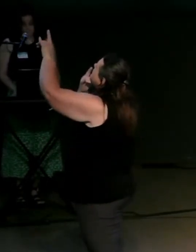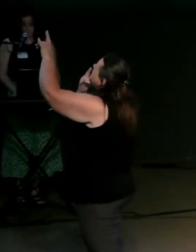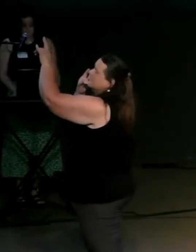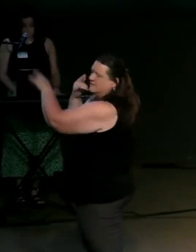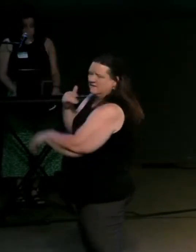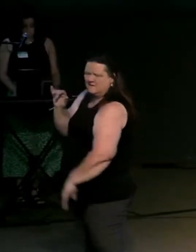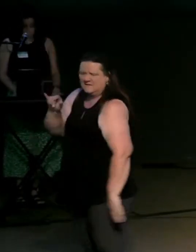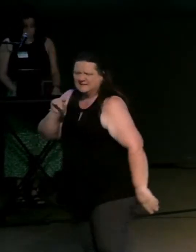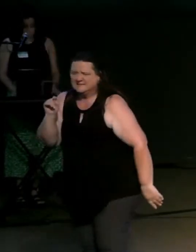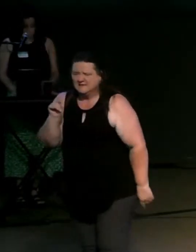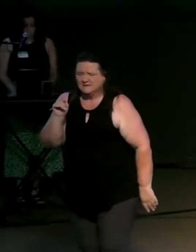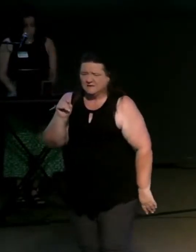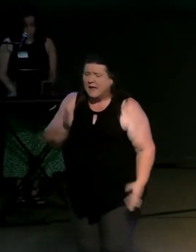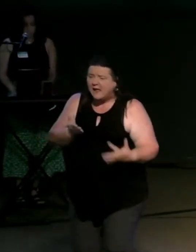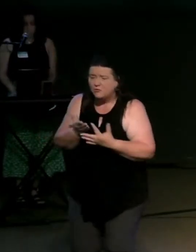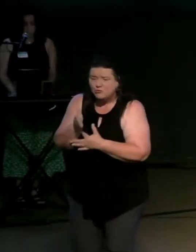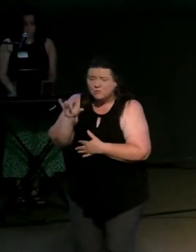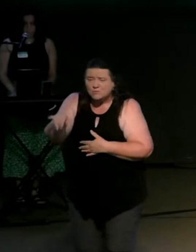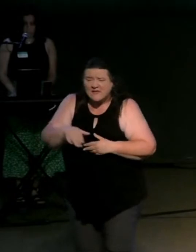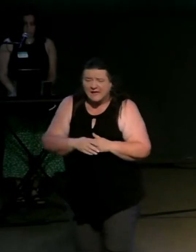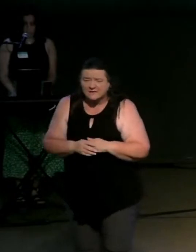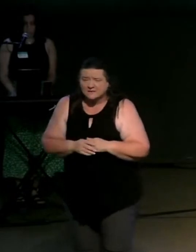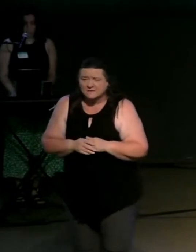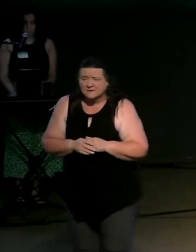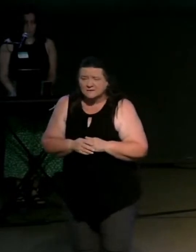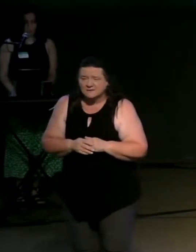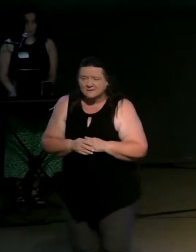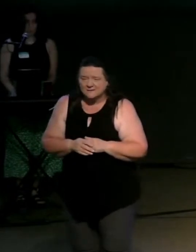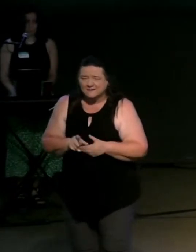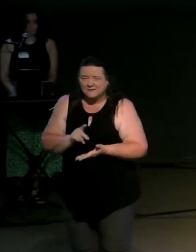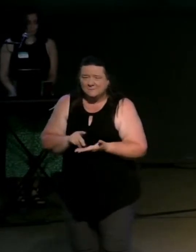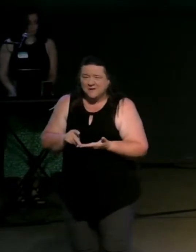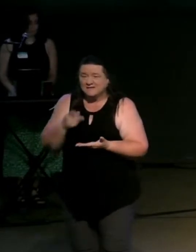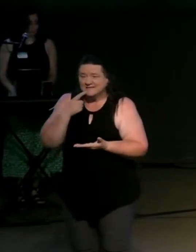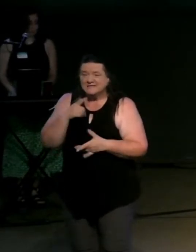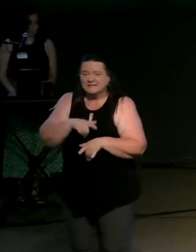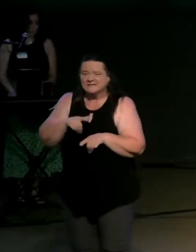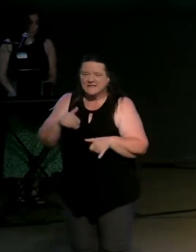and through that called us to love others